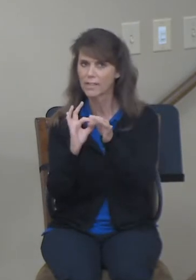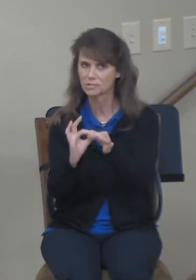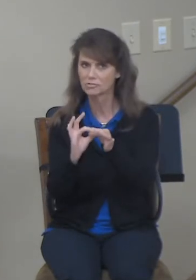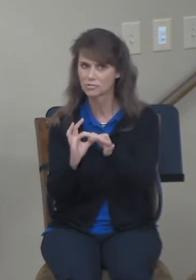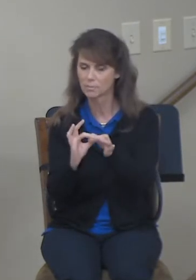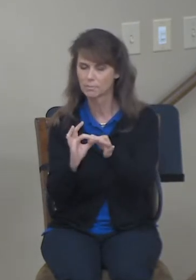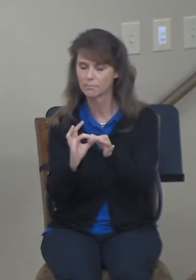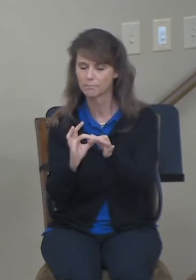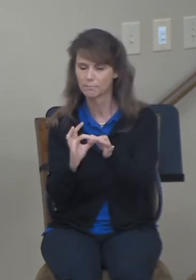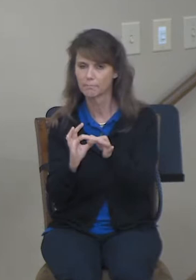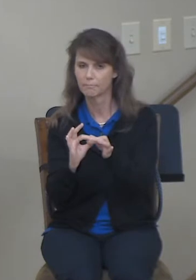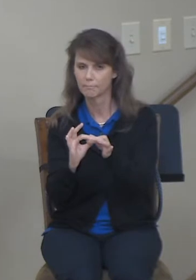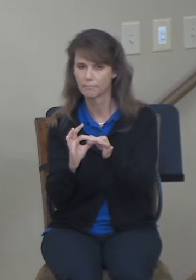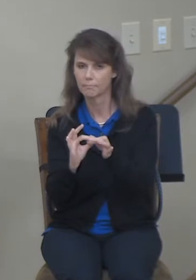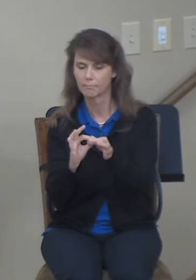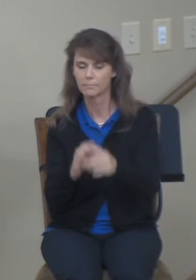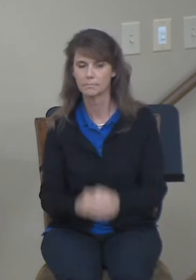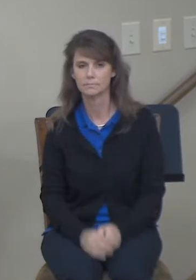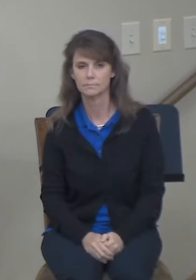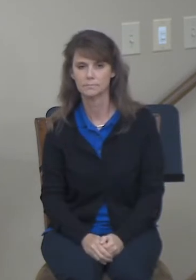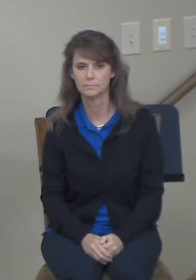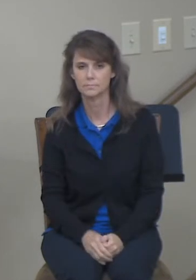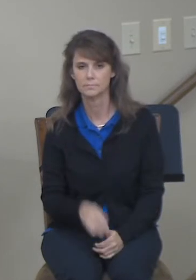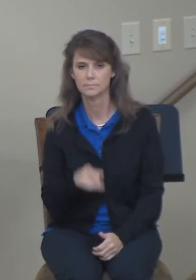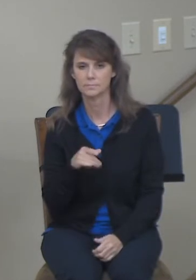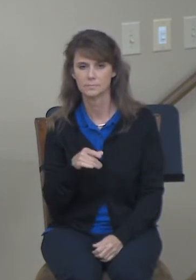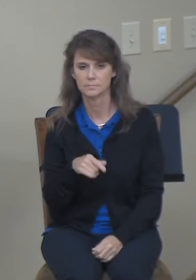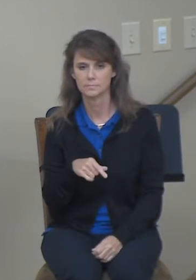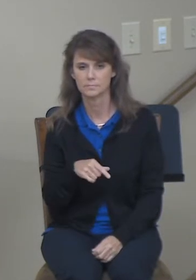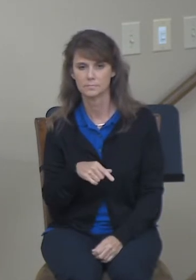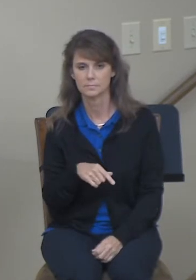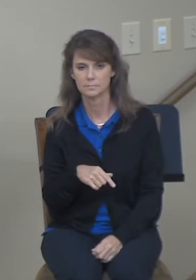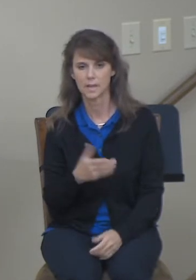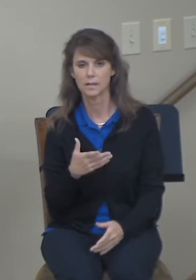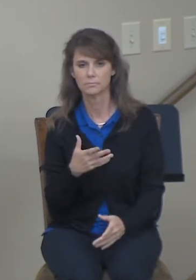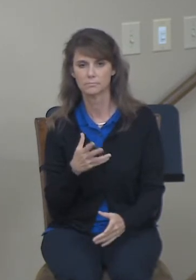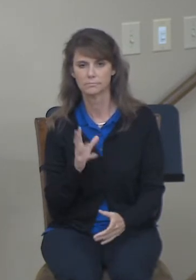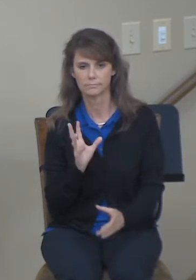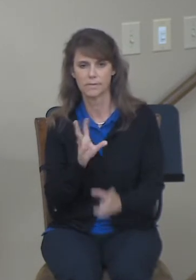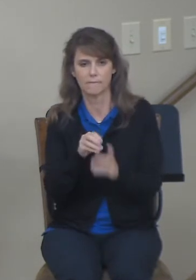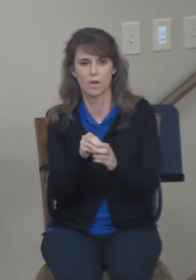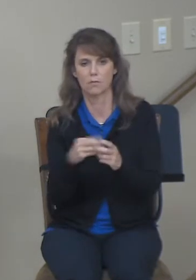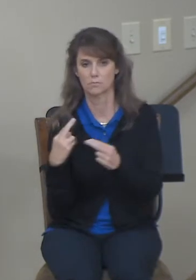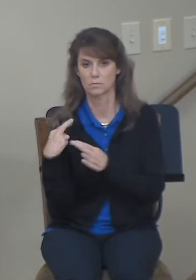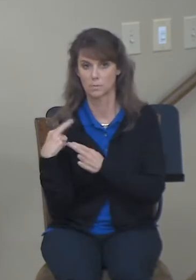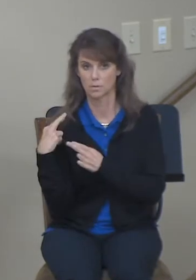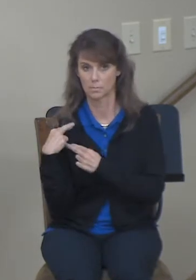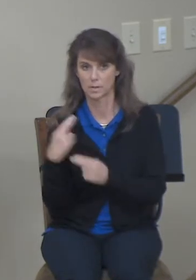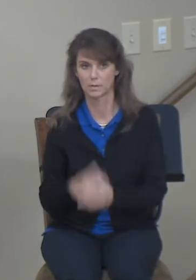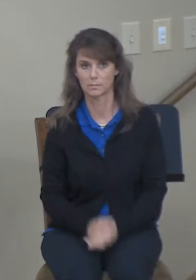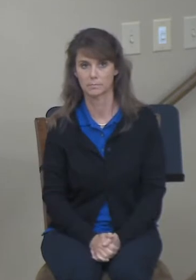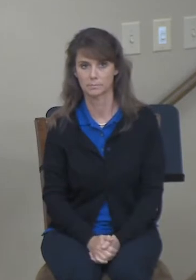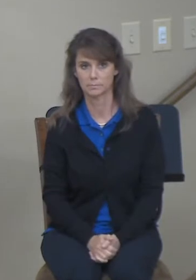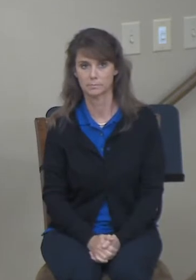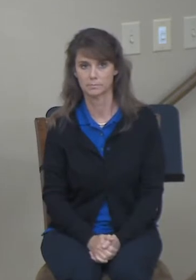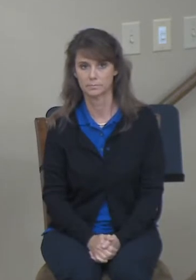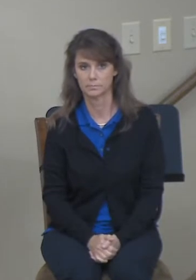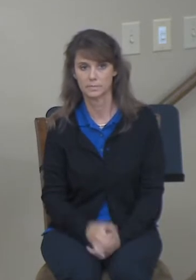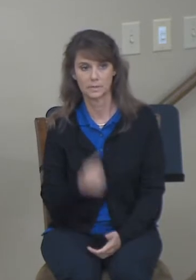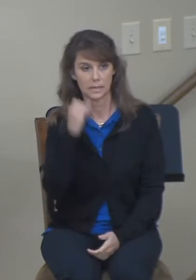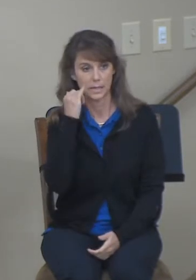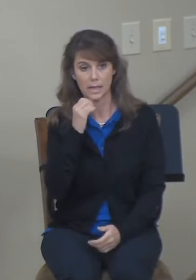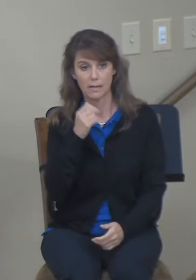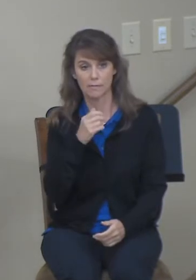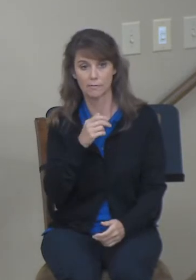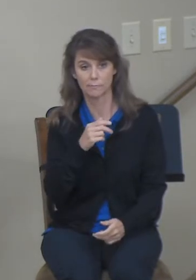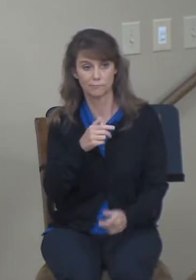relationship that exists in the Old Testament, bared several types of responsibilities. They would avenge the death of a murdered relative.